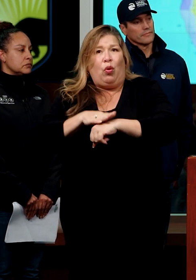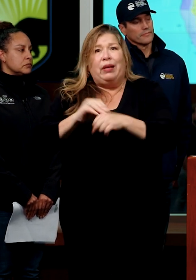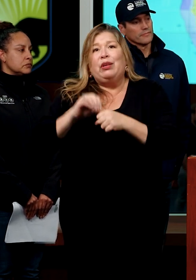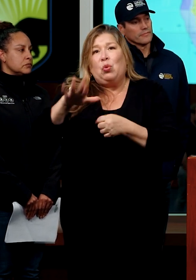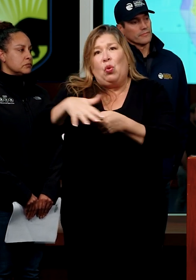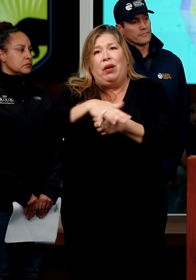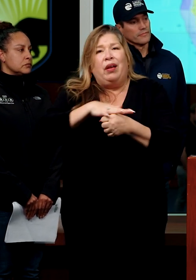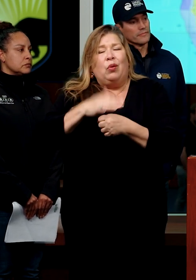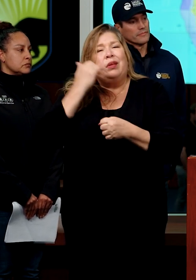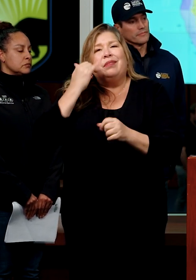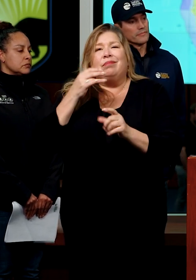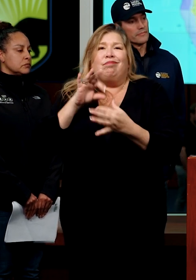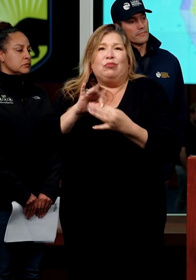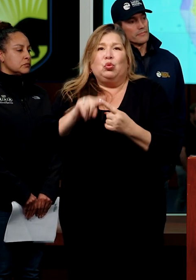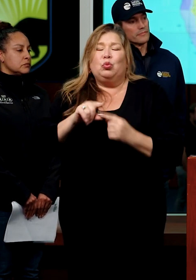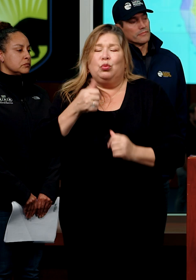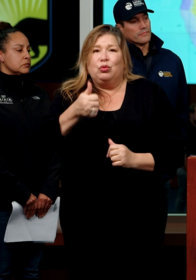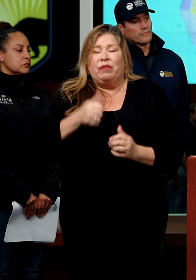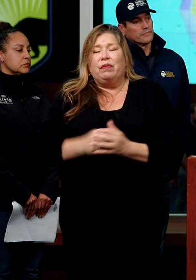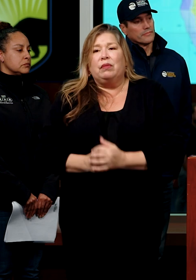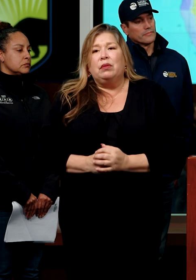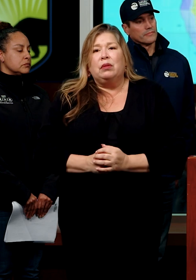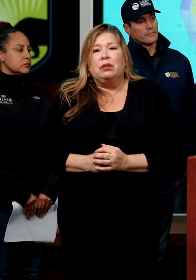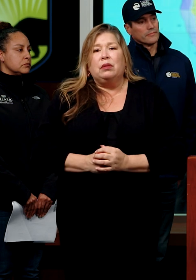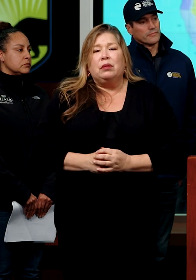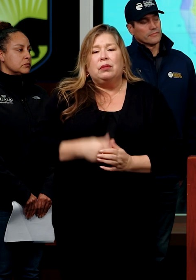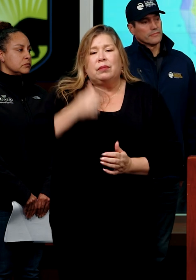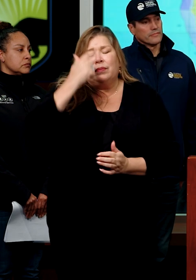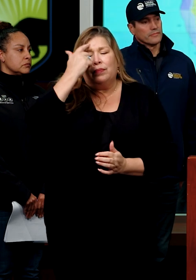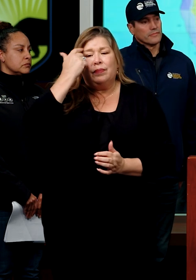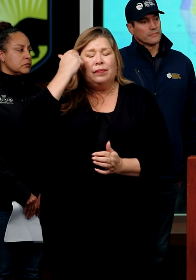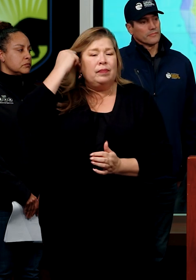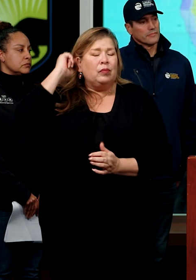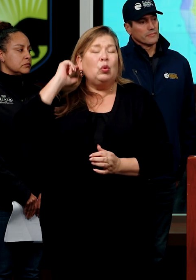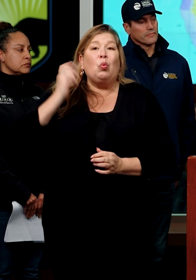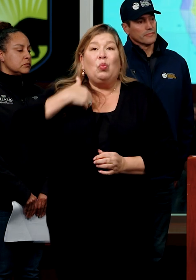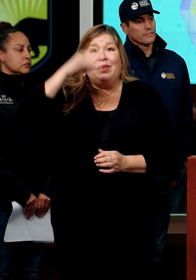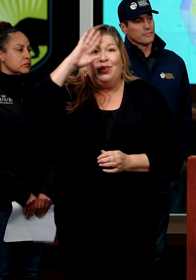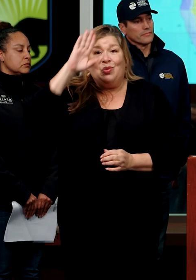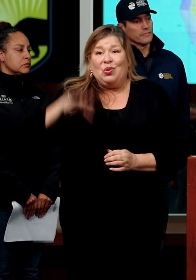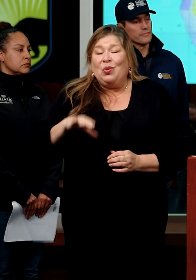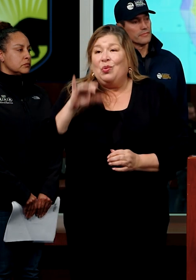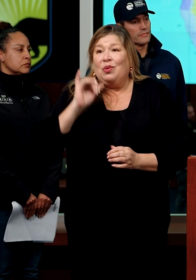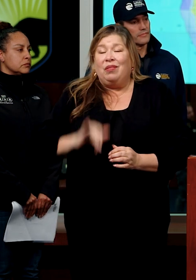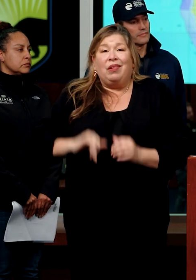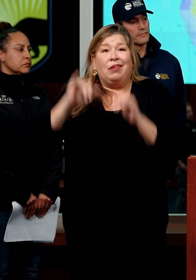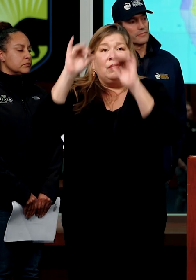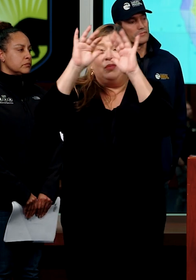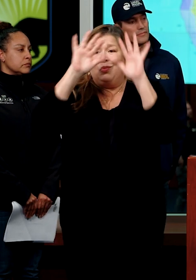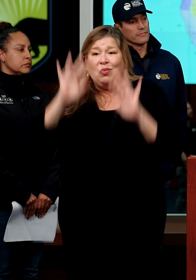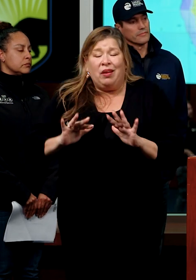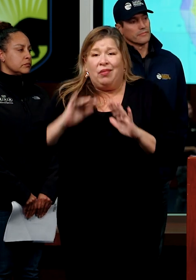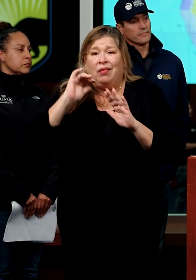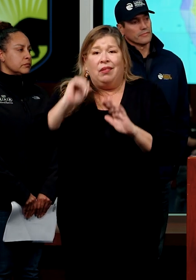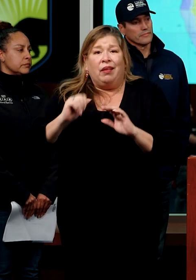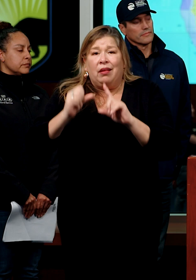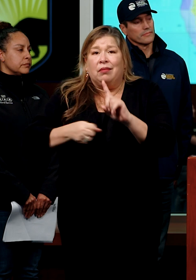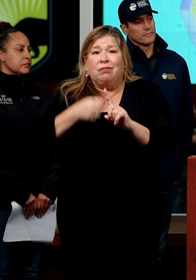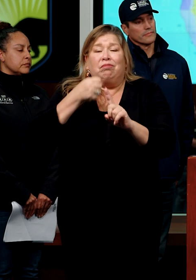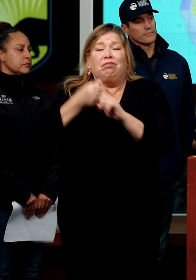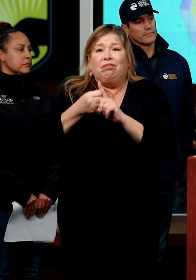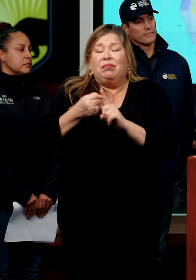if that pertains to you. Given the ability for these events to come in stronger than